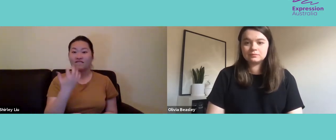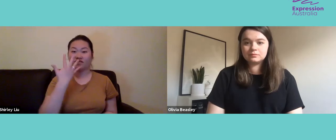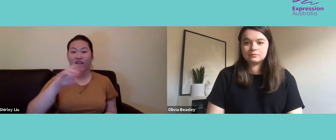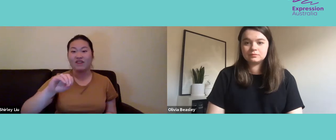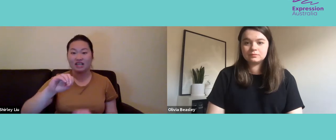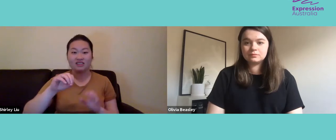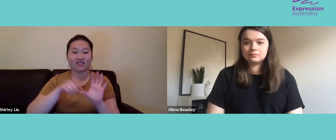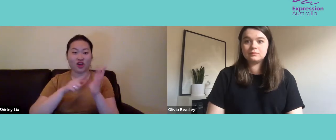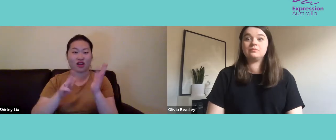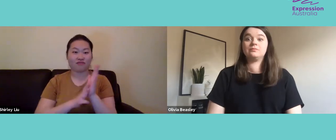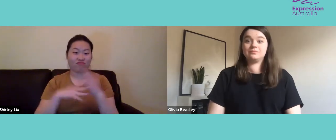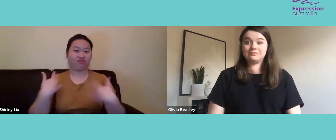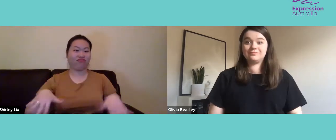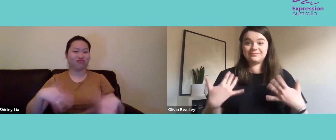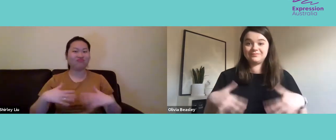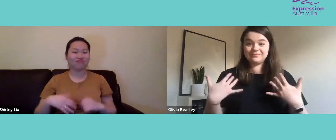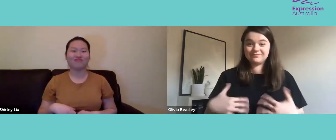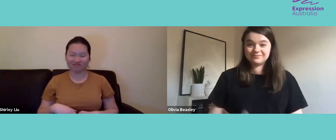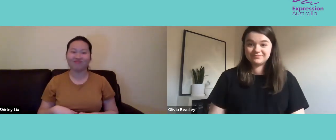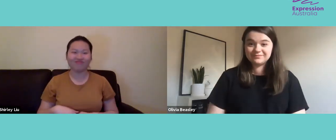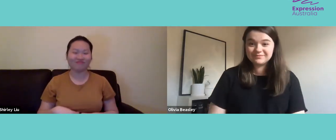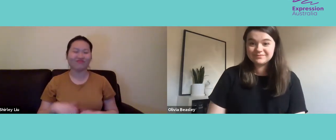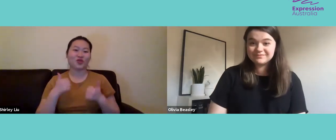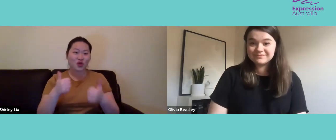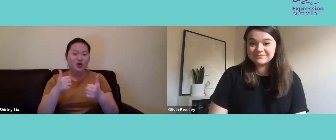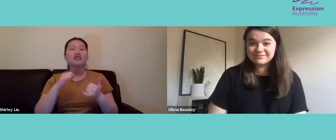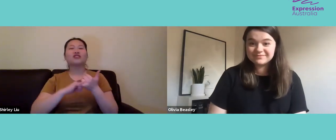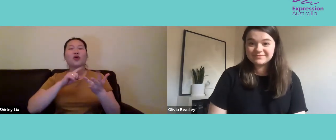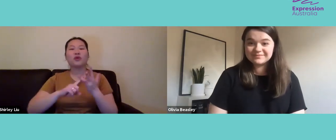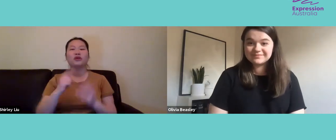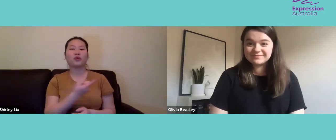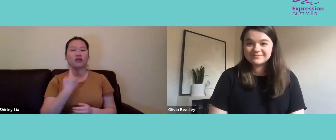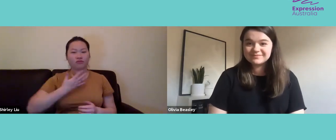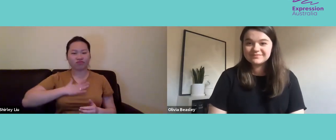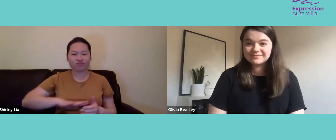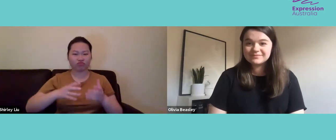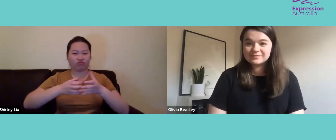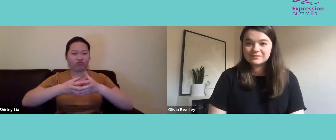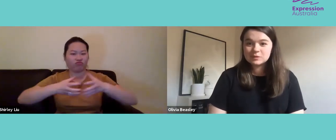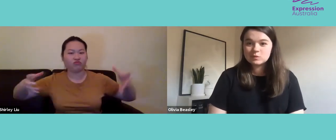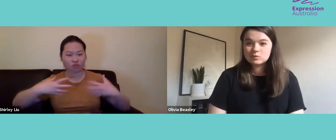Federation. And we have the youth officer,